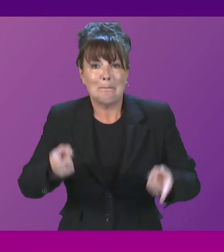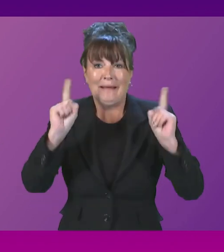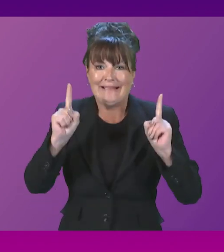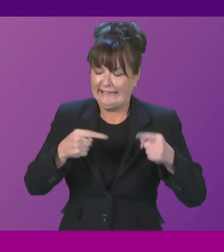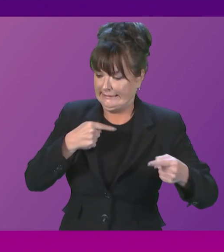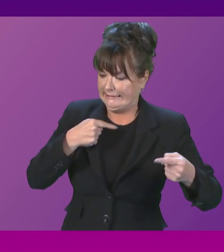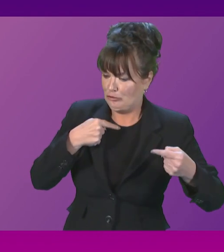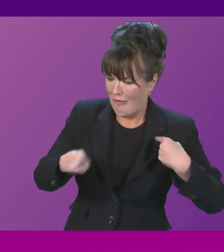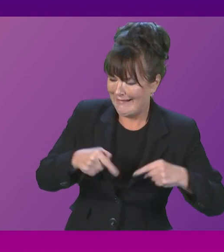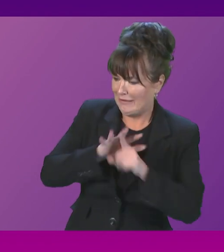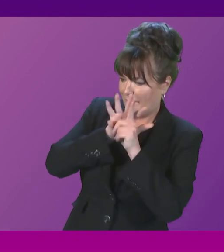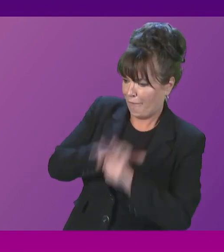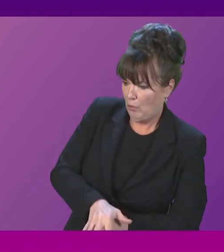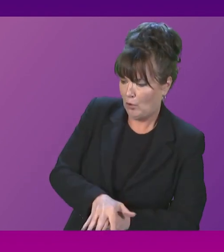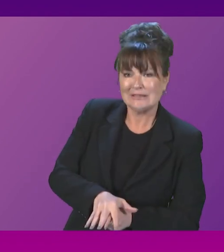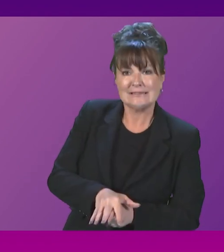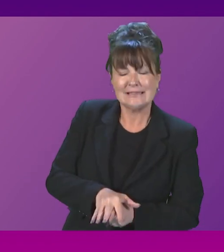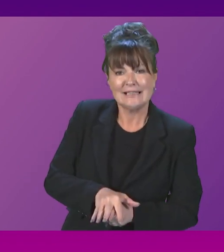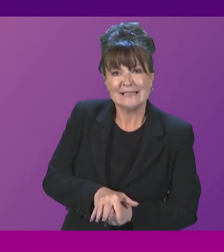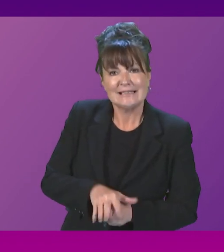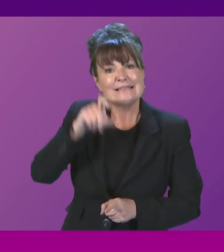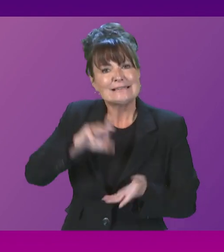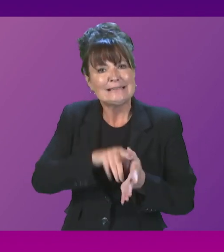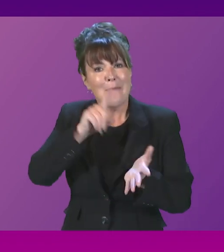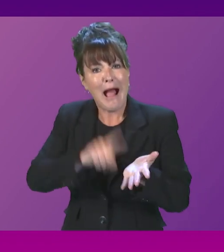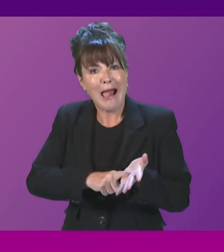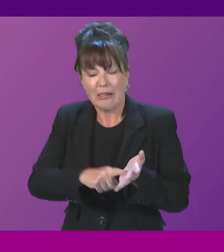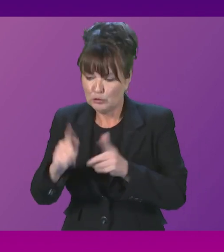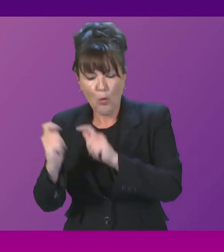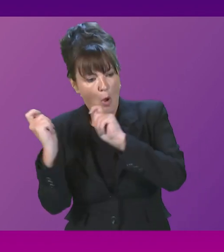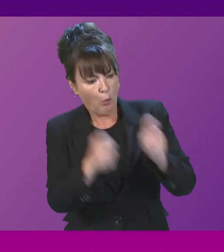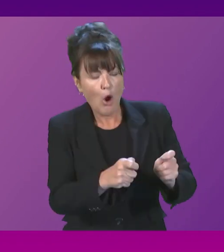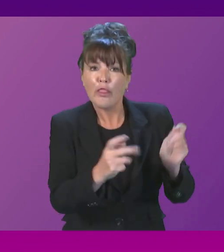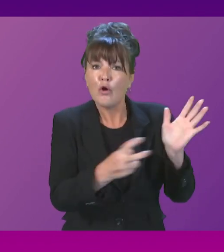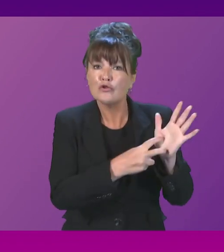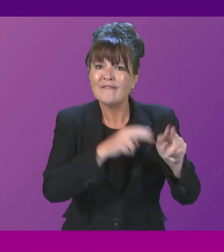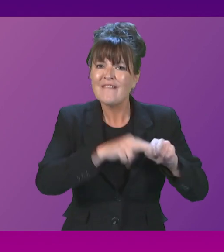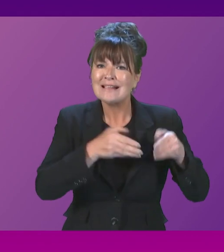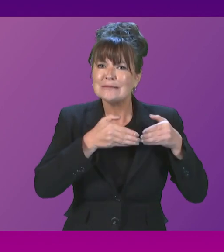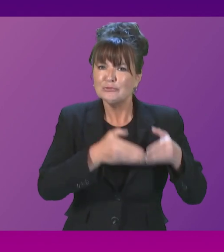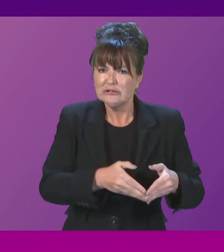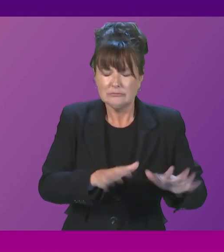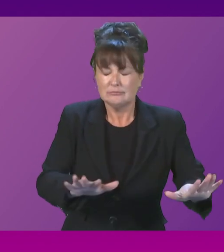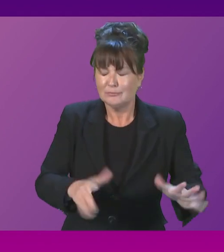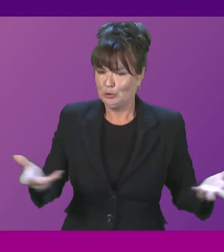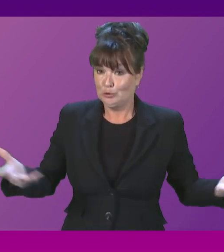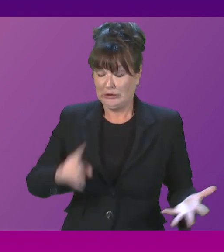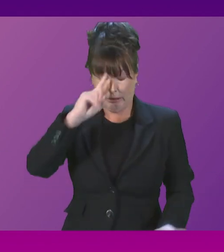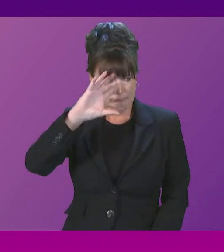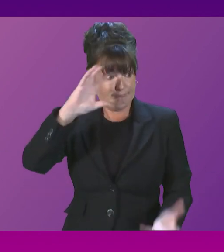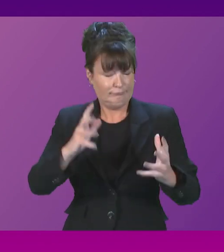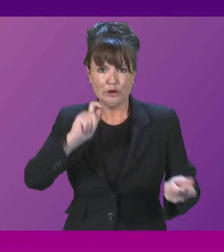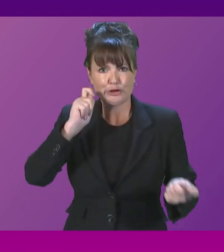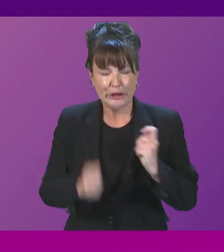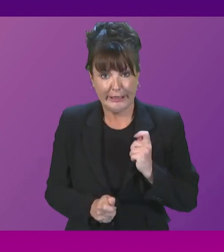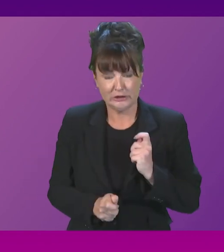forced CMALE against its will to award this contract to Ferguson's shipyard. Today, it appears to be the case that